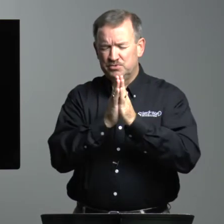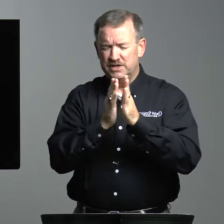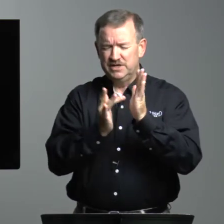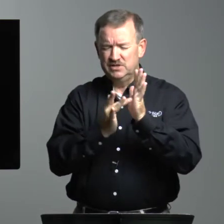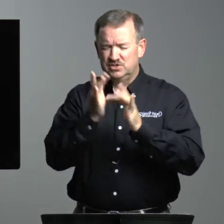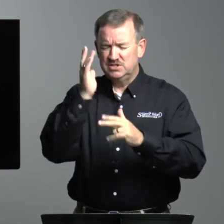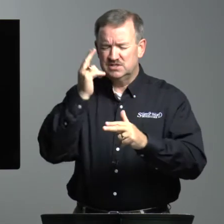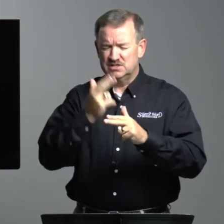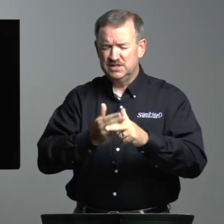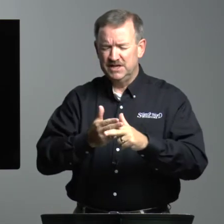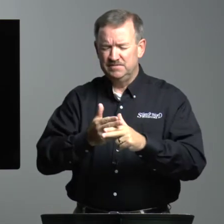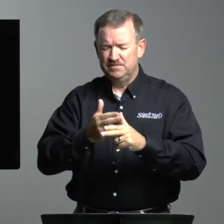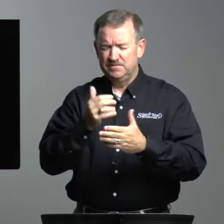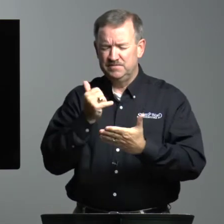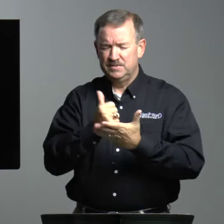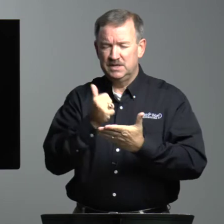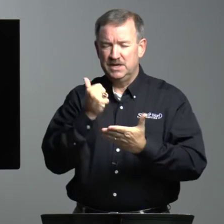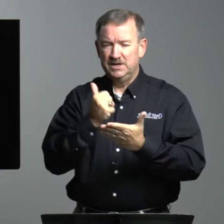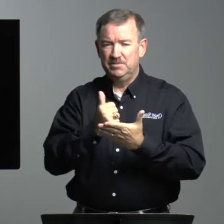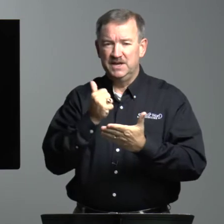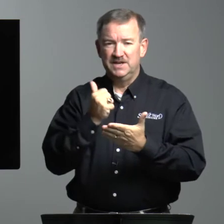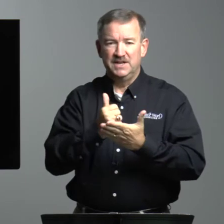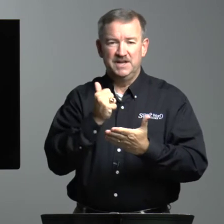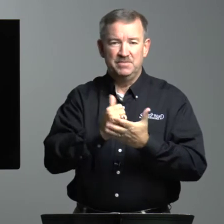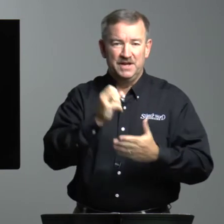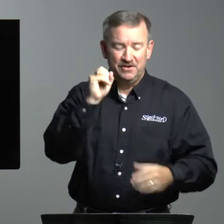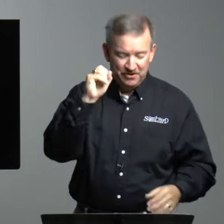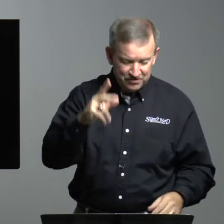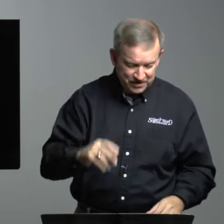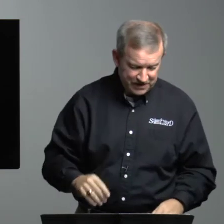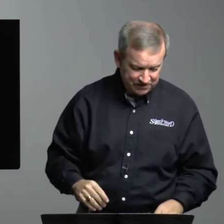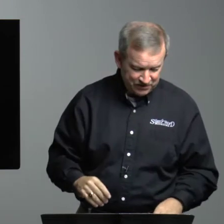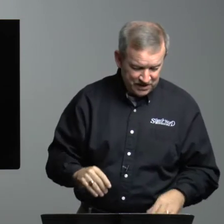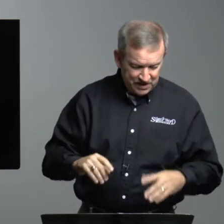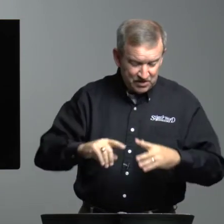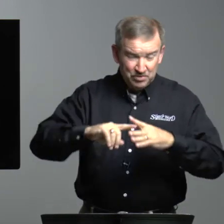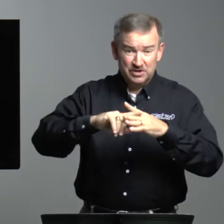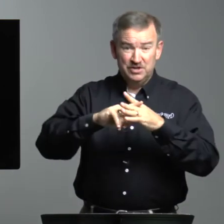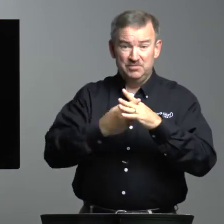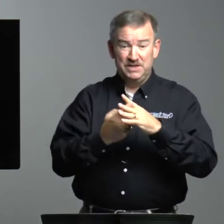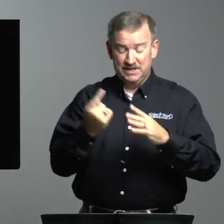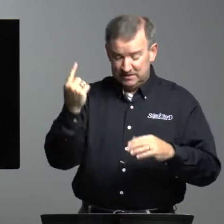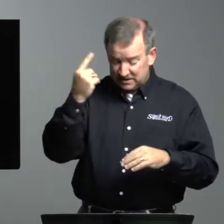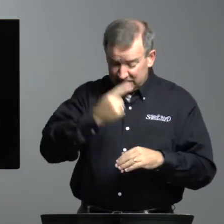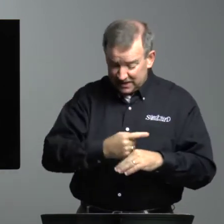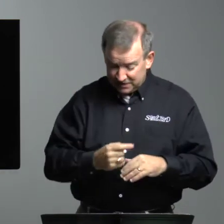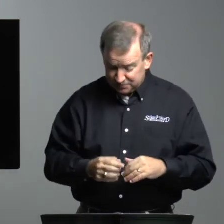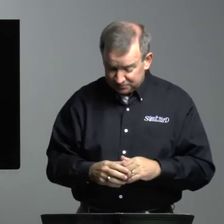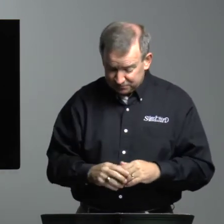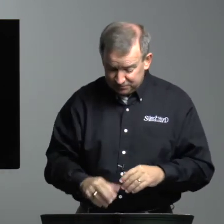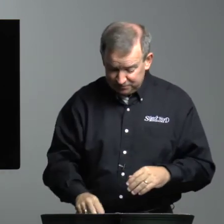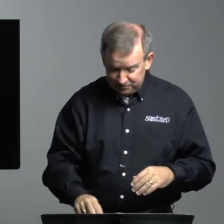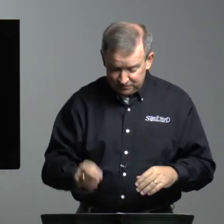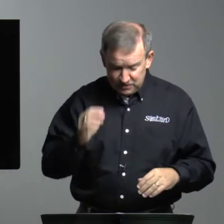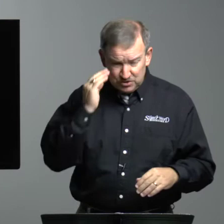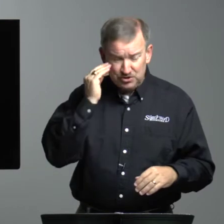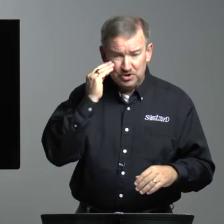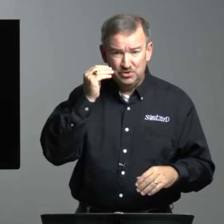pray in Jesus' name. Amen. Amen. All right. We're going to begin today. You know,